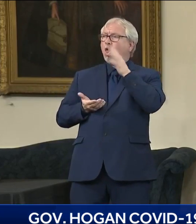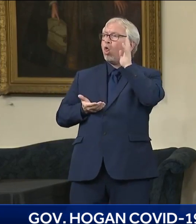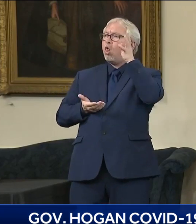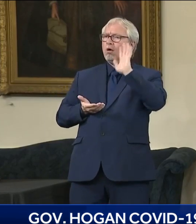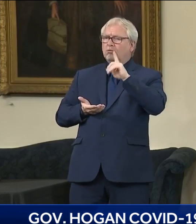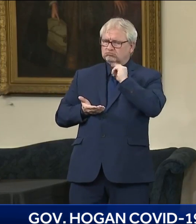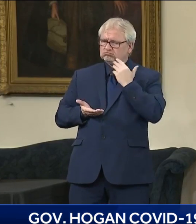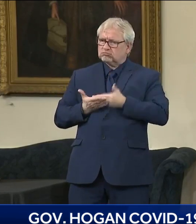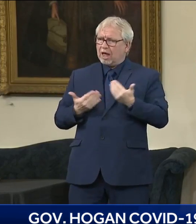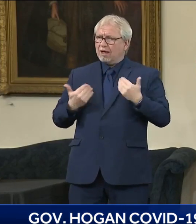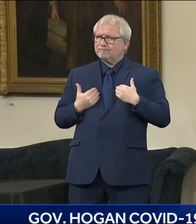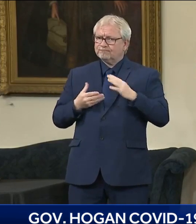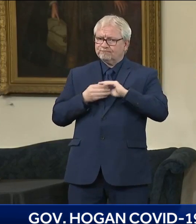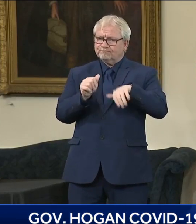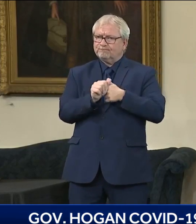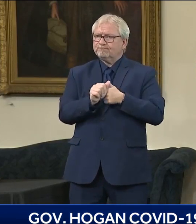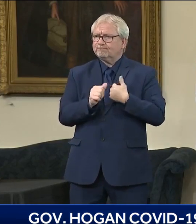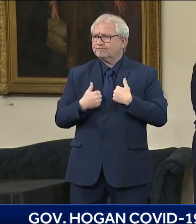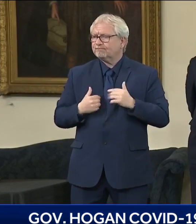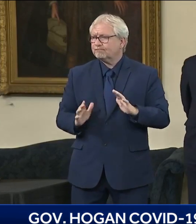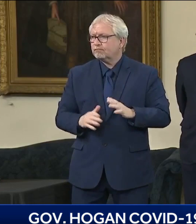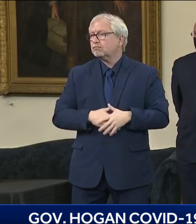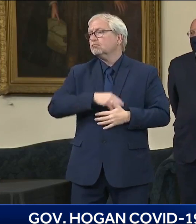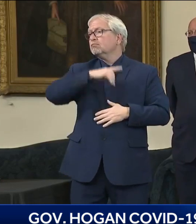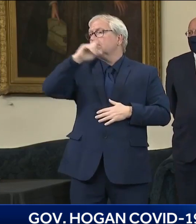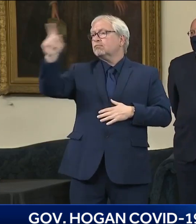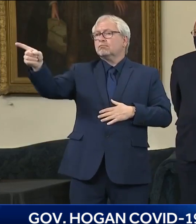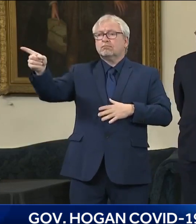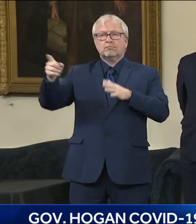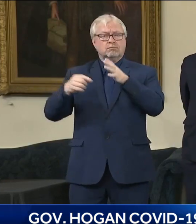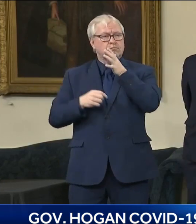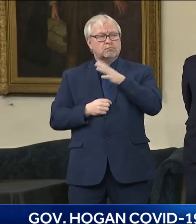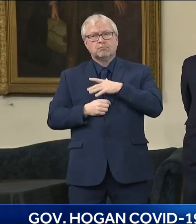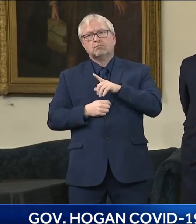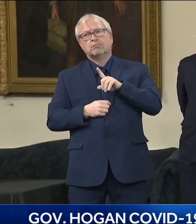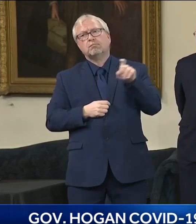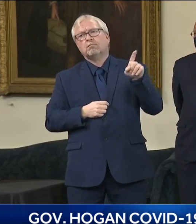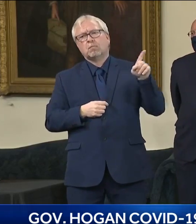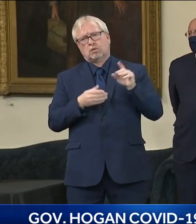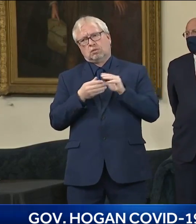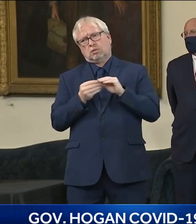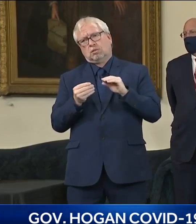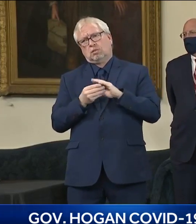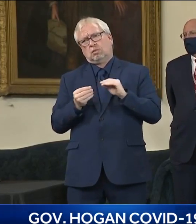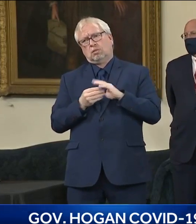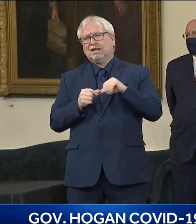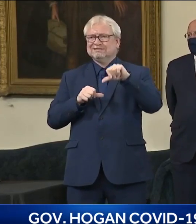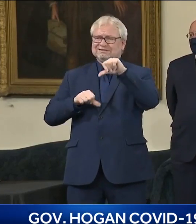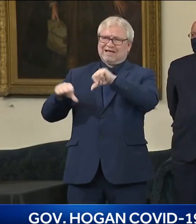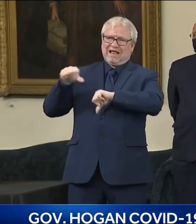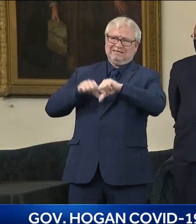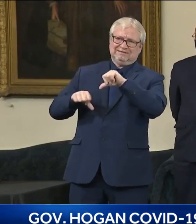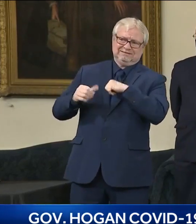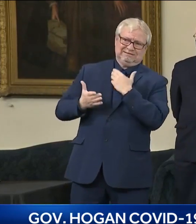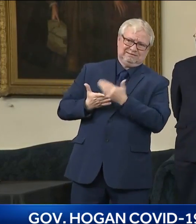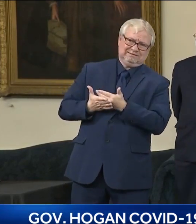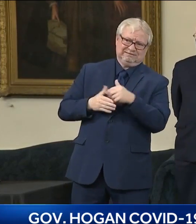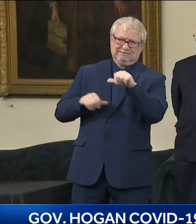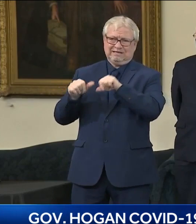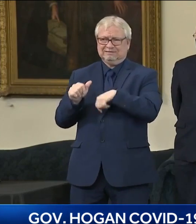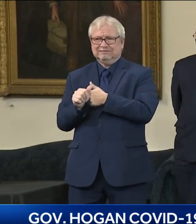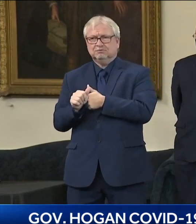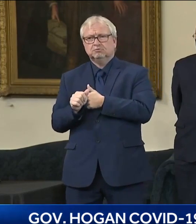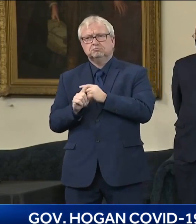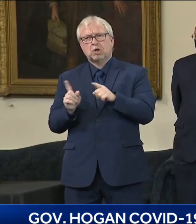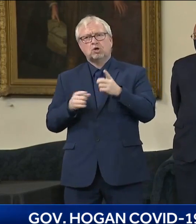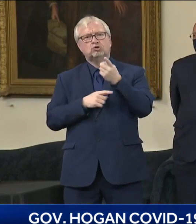beginning of this pandemic, you have stressed we are science-based and all about the staff. But Dr. Redfield, your tenure at the CDC, public trust